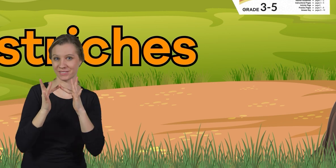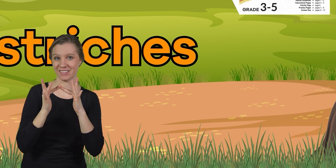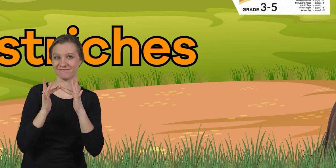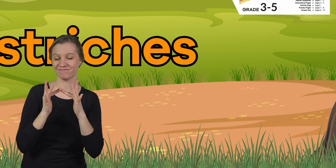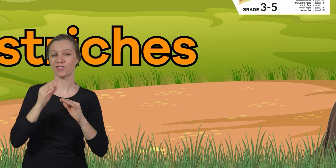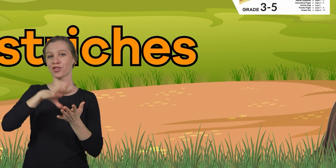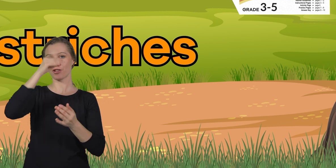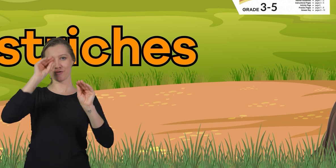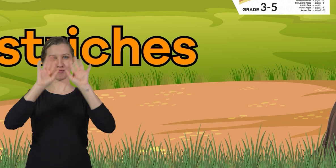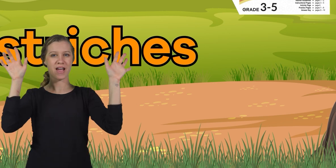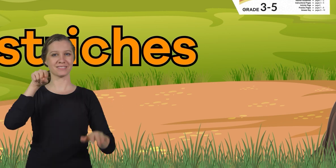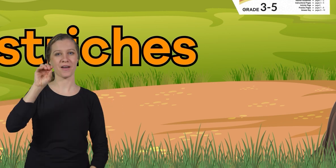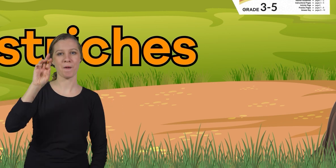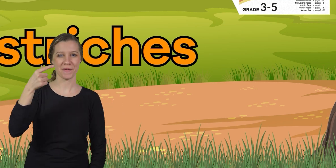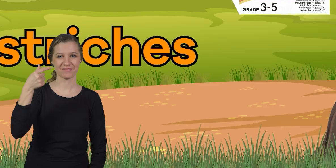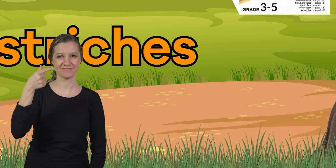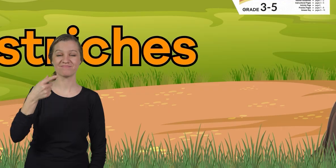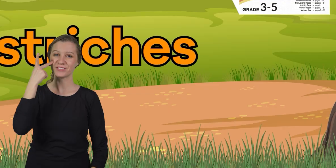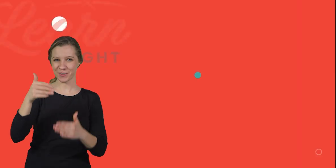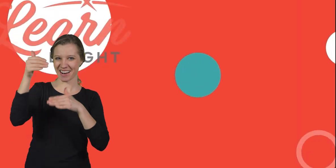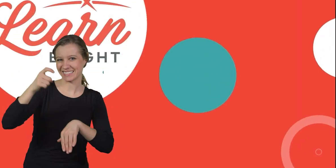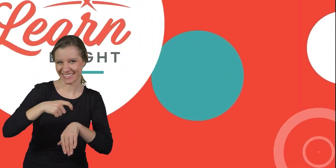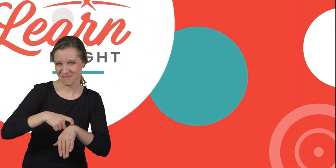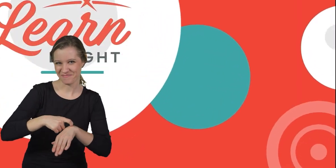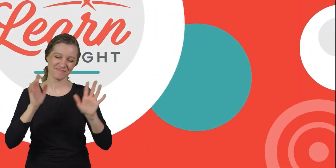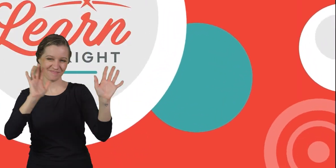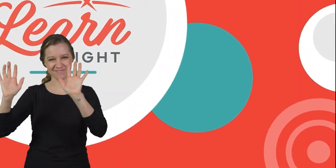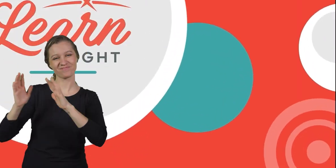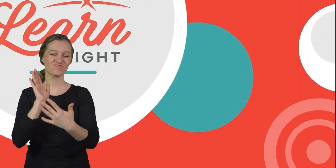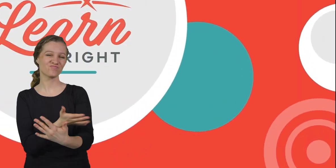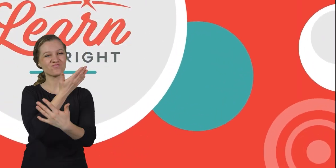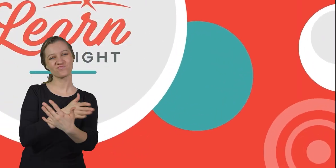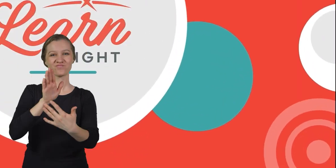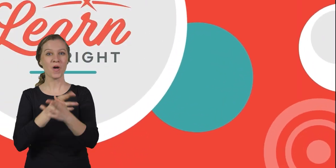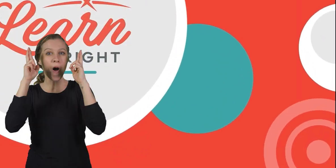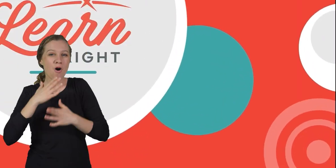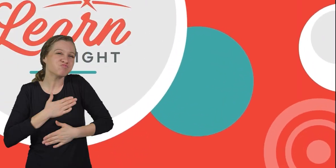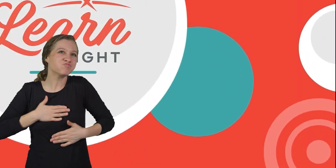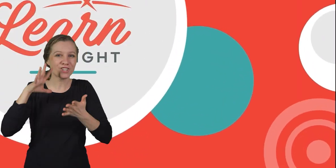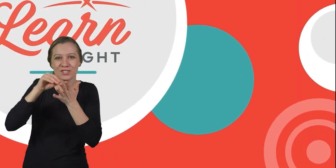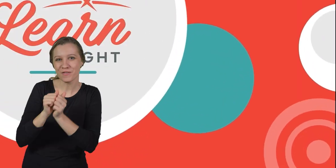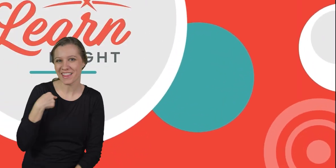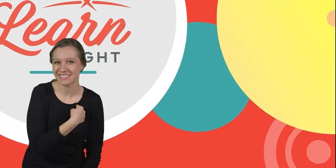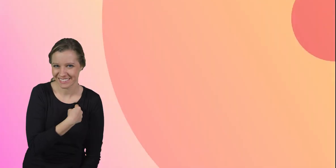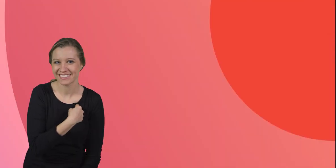learnbright.org. See you next time! Hope you had fun learning with us! Visit us at